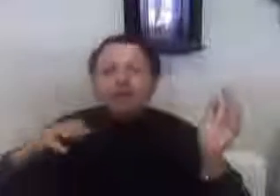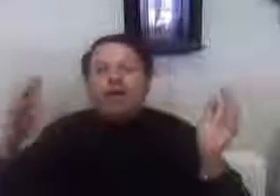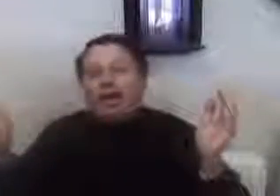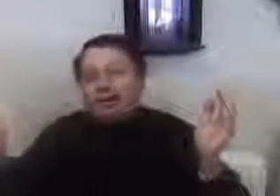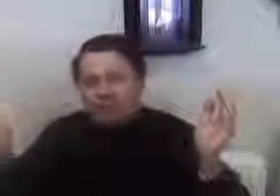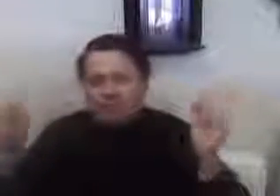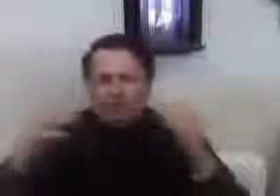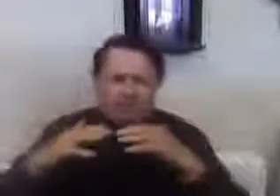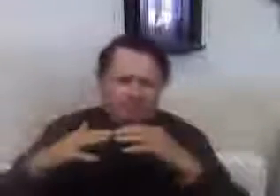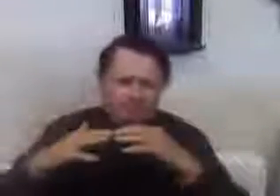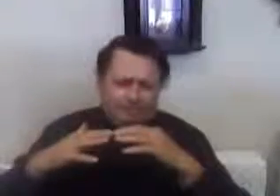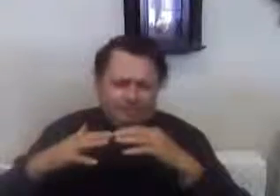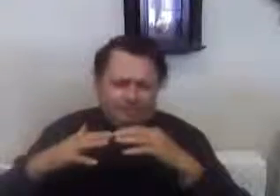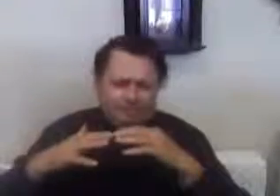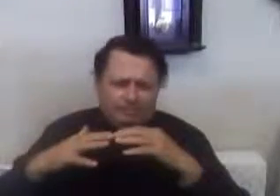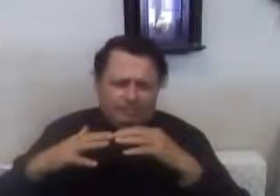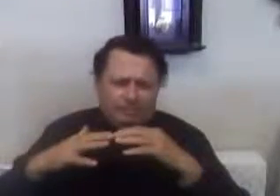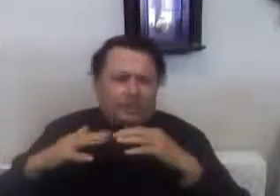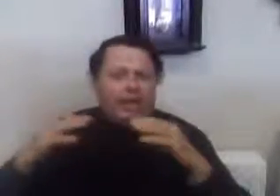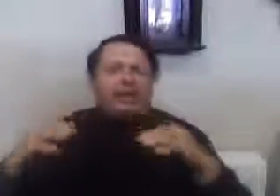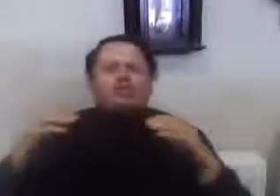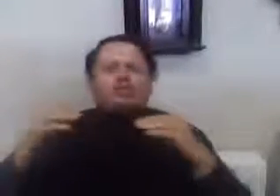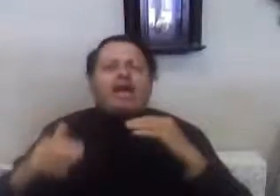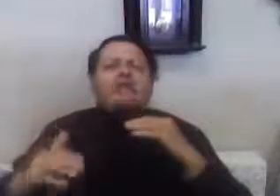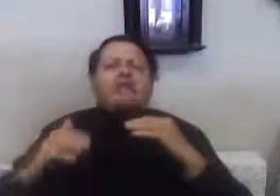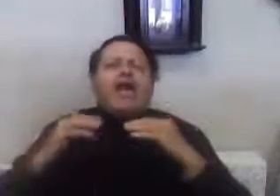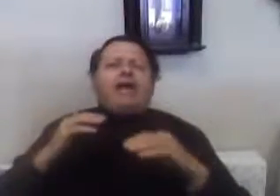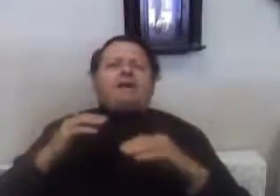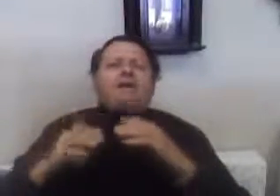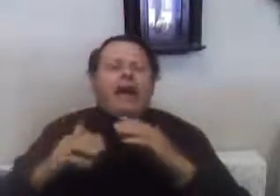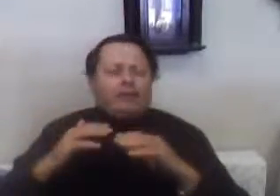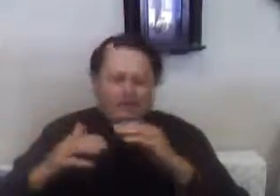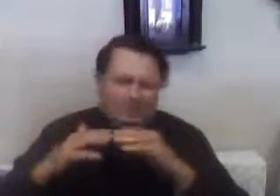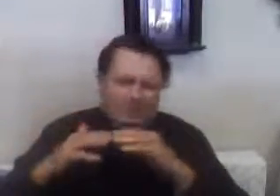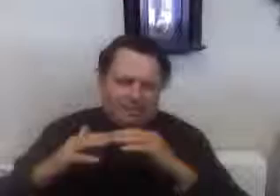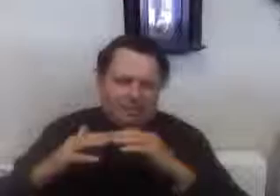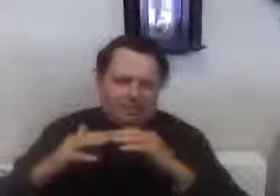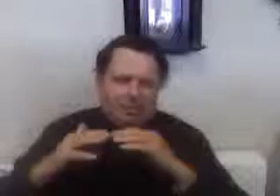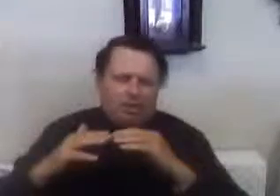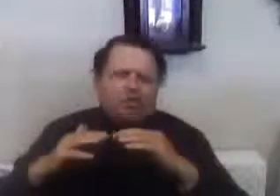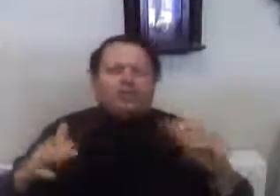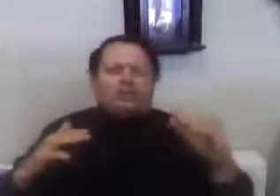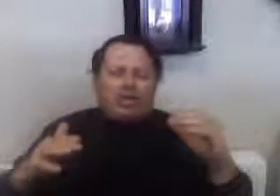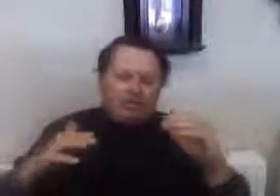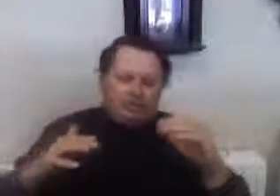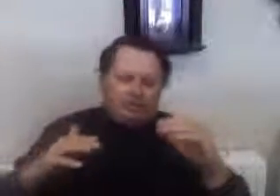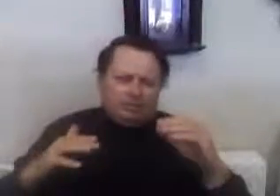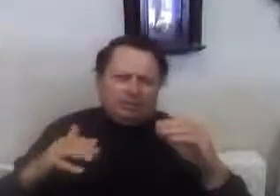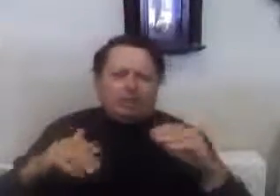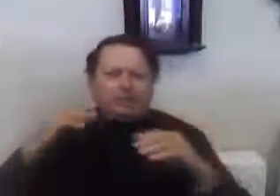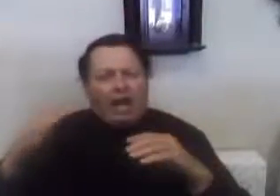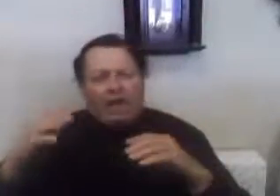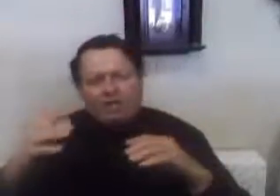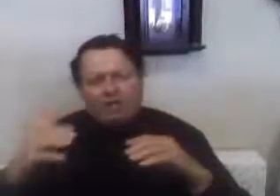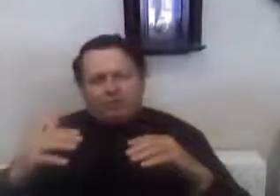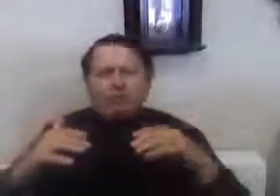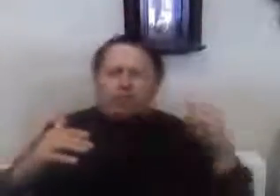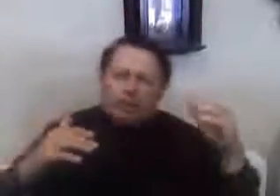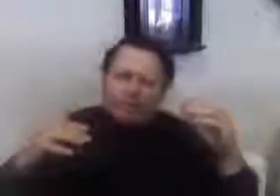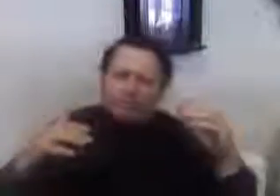and Communism. They are checks and balances to each other. Communism checks